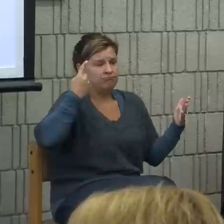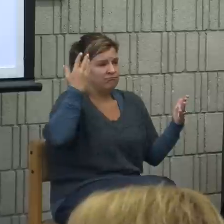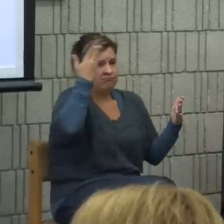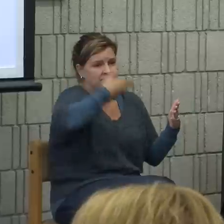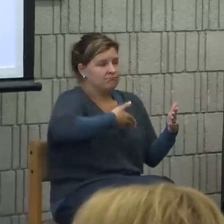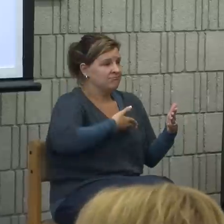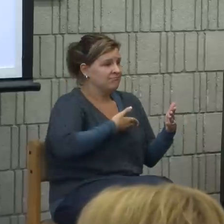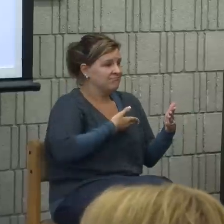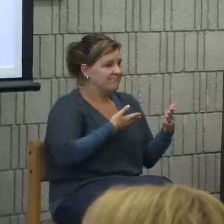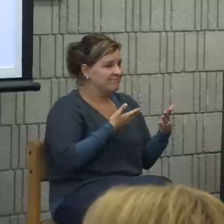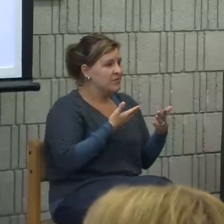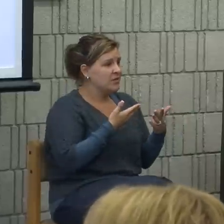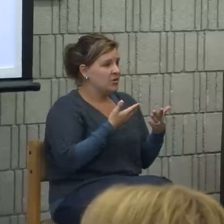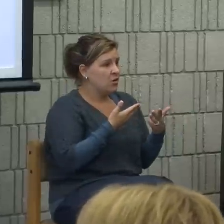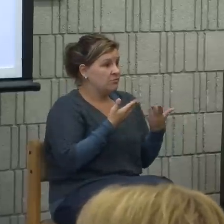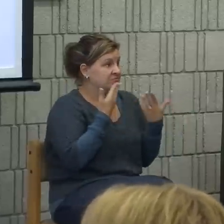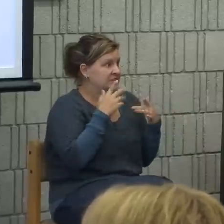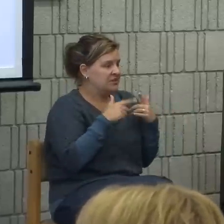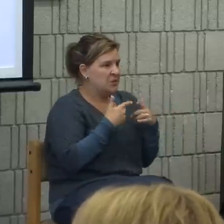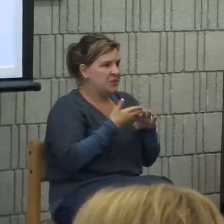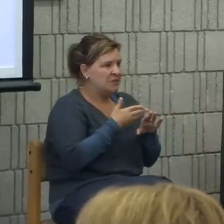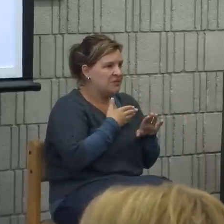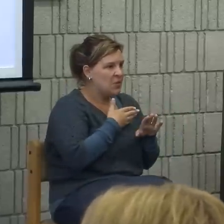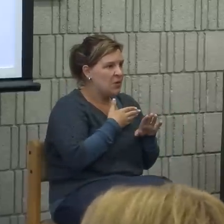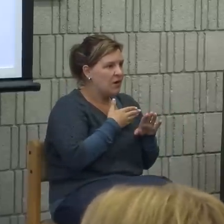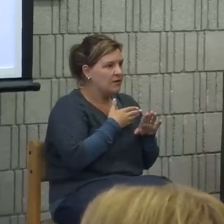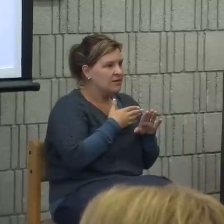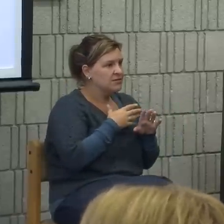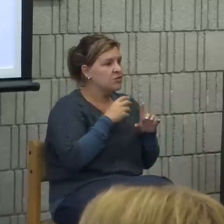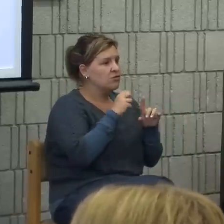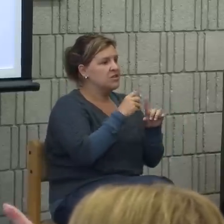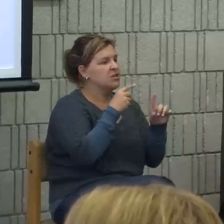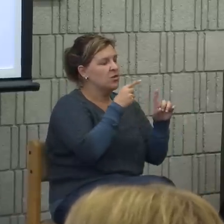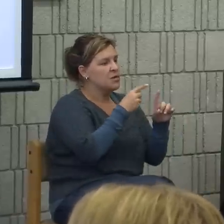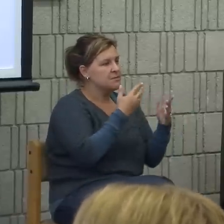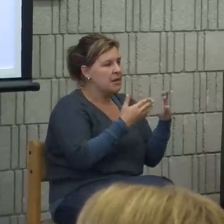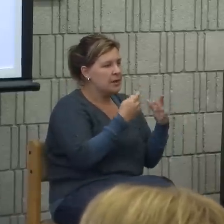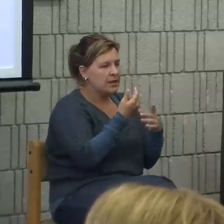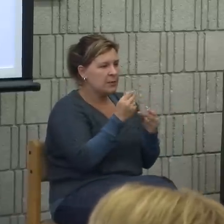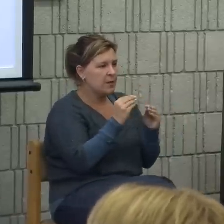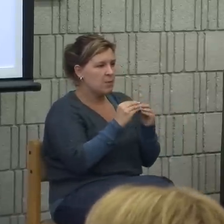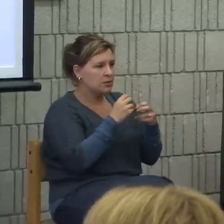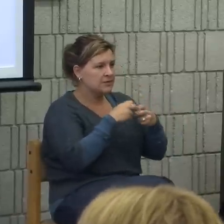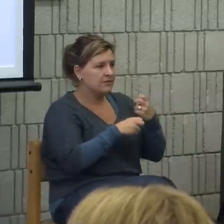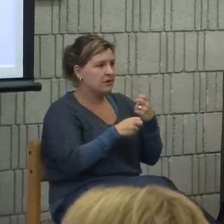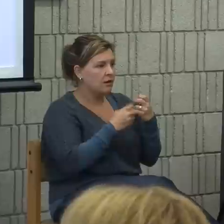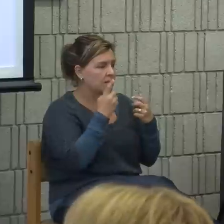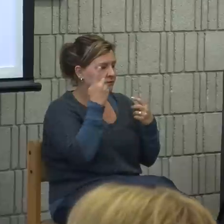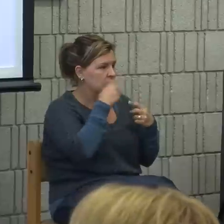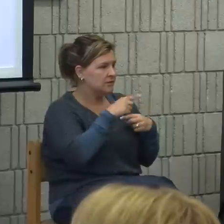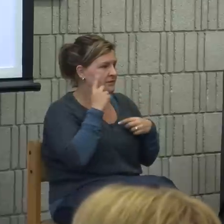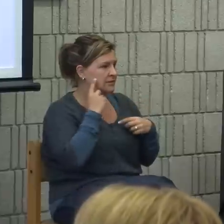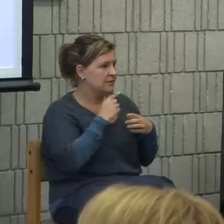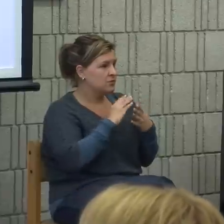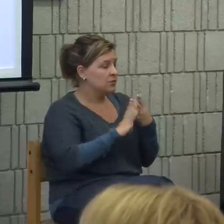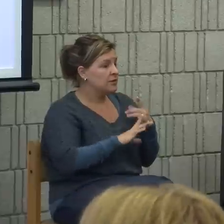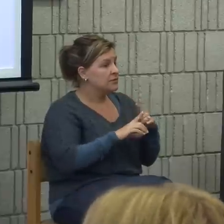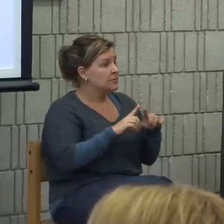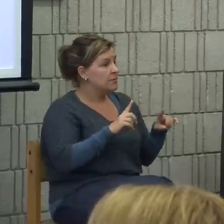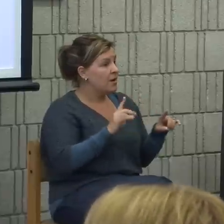comprehend or had no knowledge of. So reaching the goals can be a little more difficult. But at the same time, it works in reverse. That holding events like this and